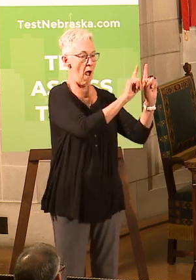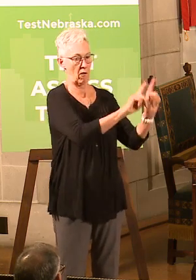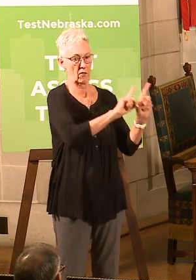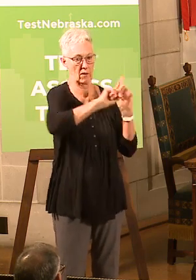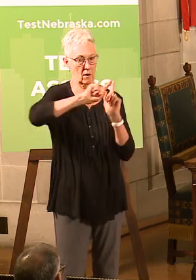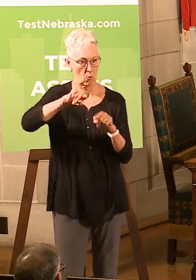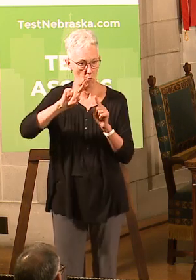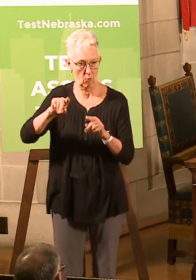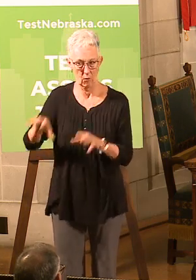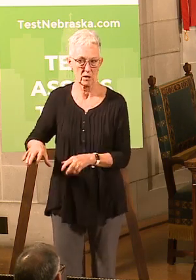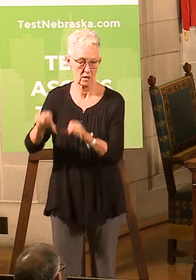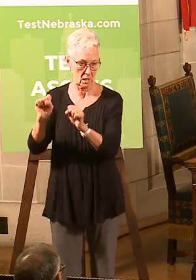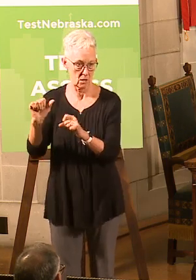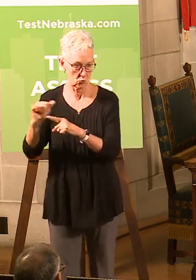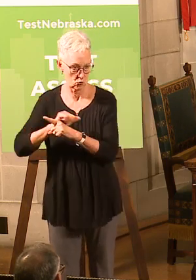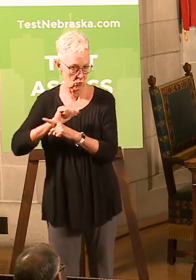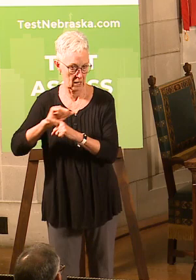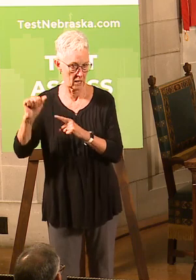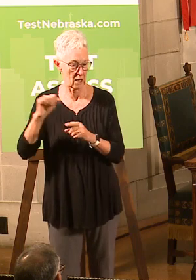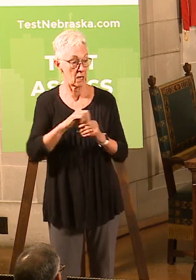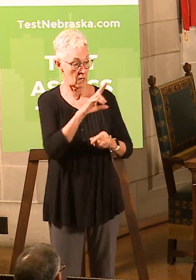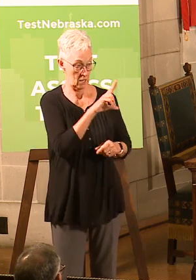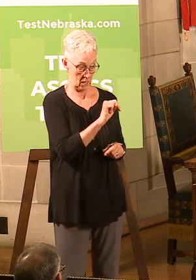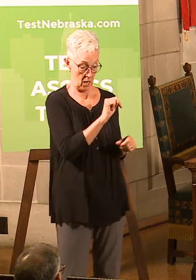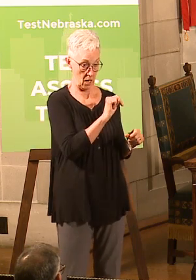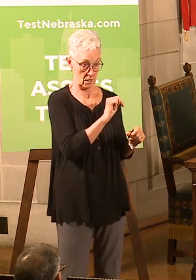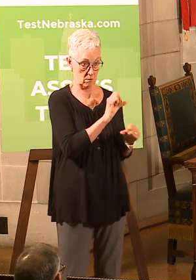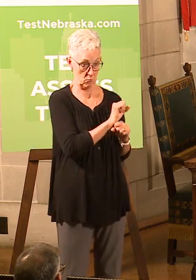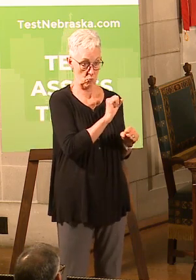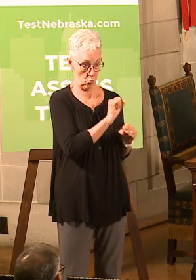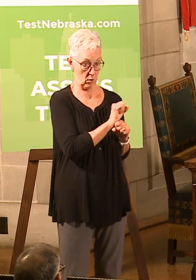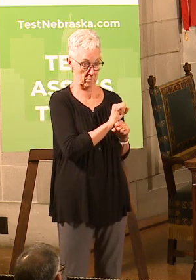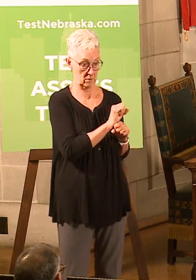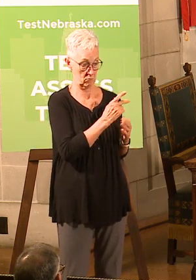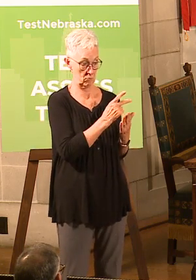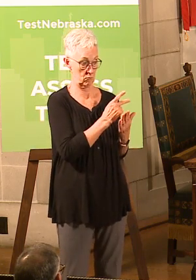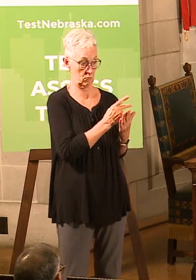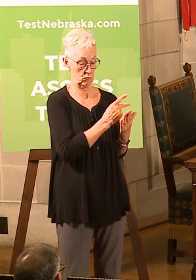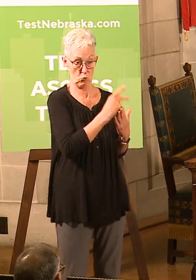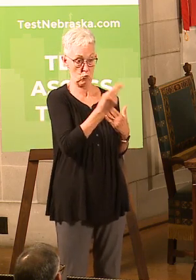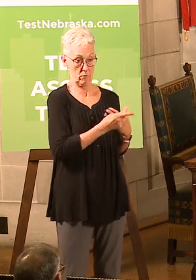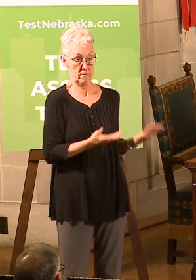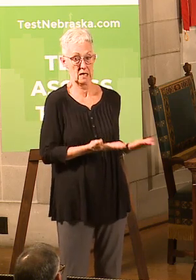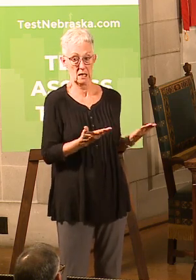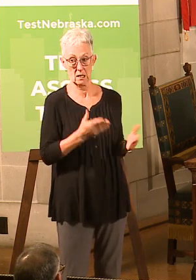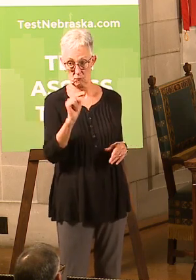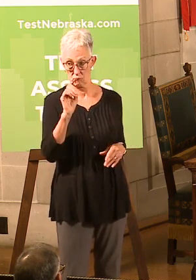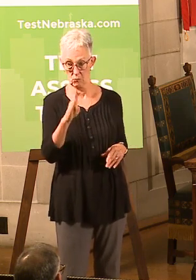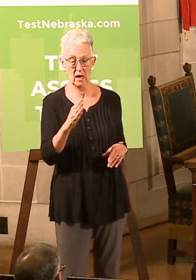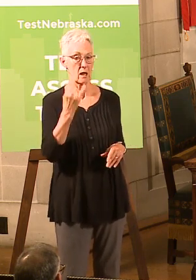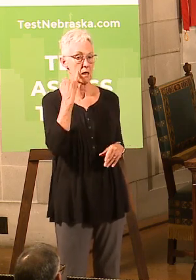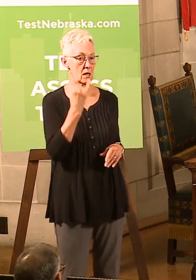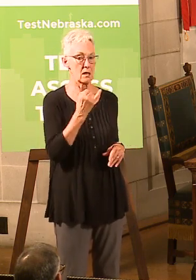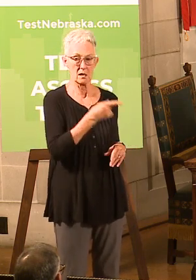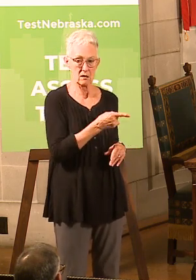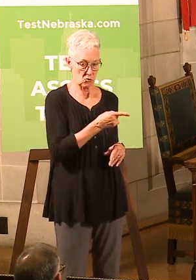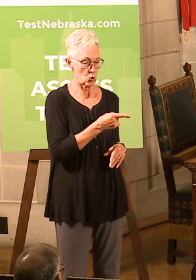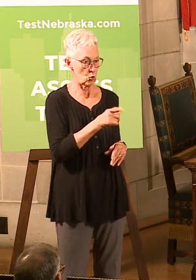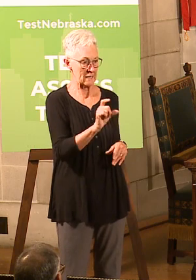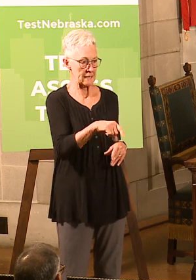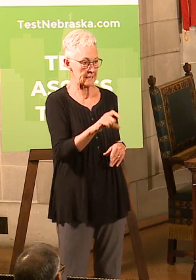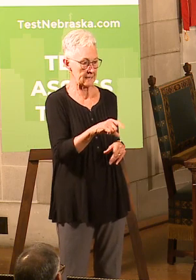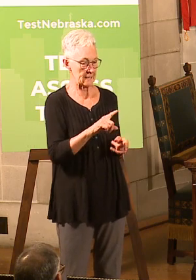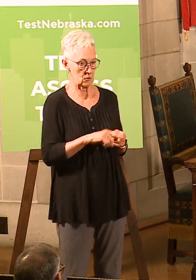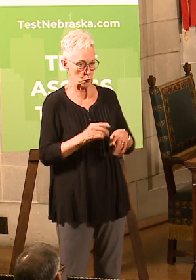program, it's a longstanding way precedes me, and I've been here 30 years, a program where if you're needing an